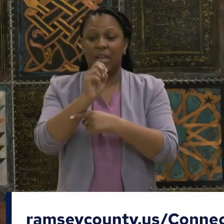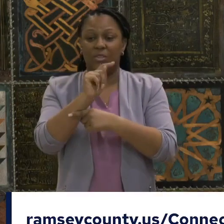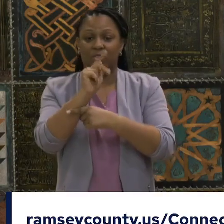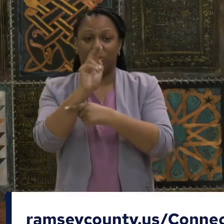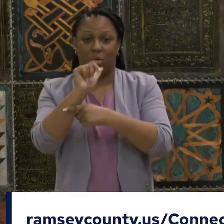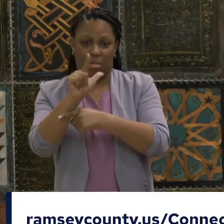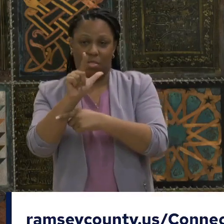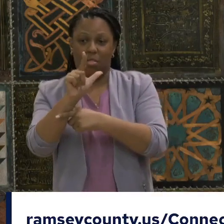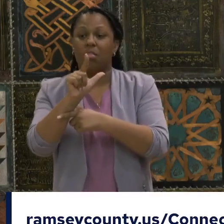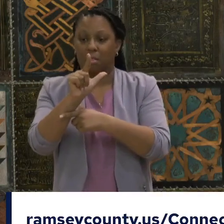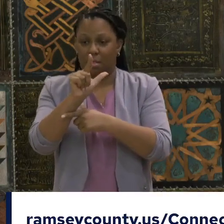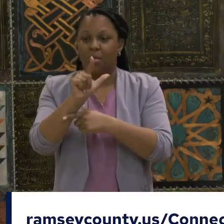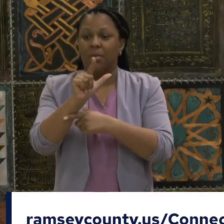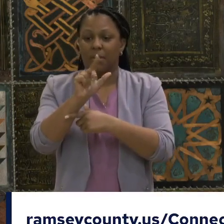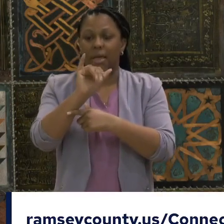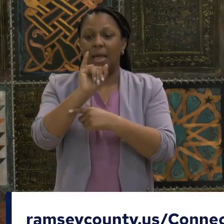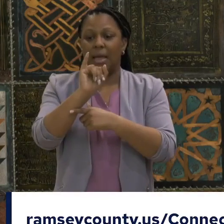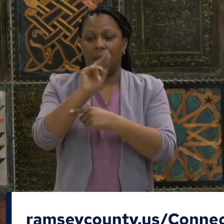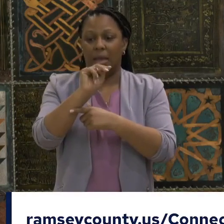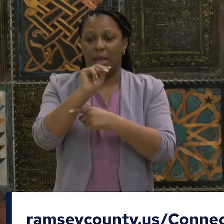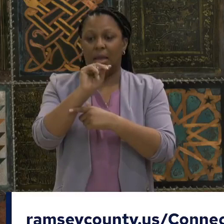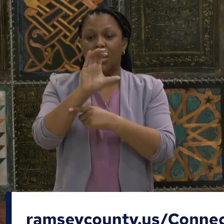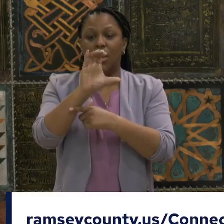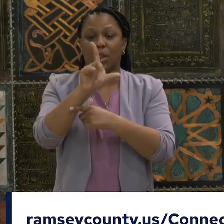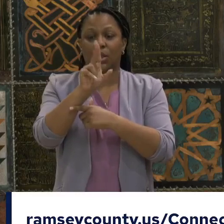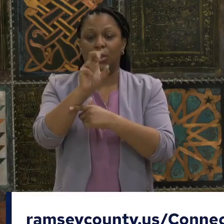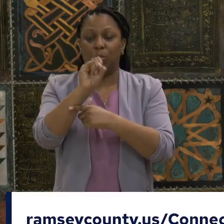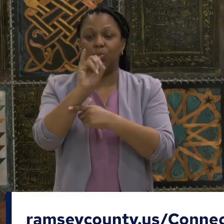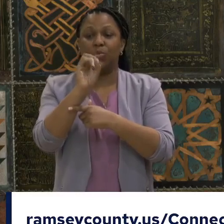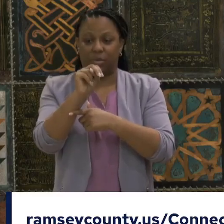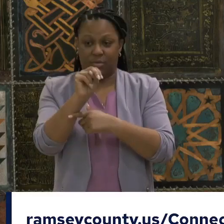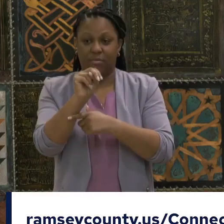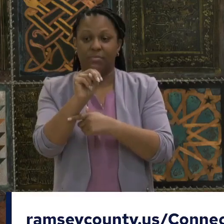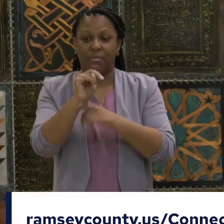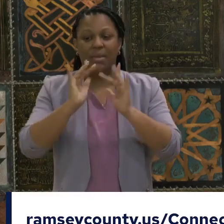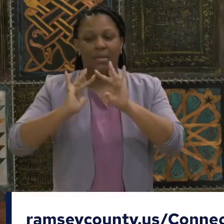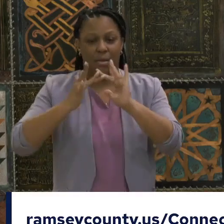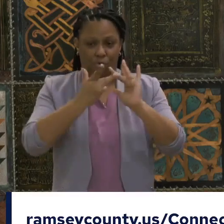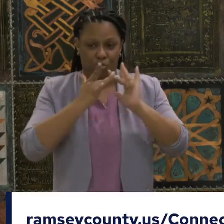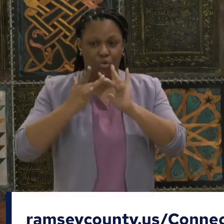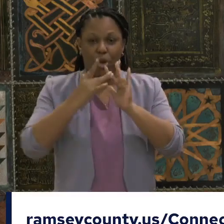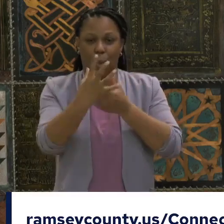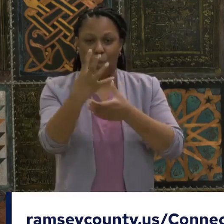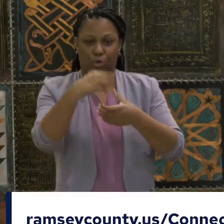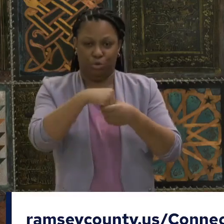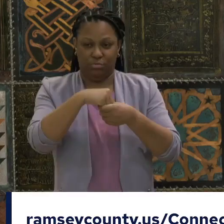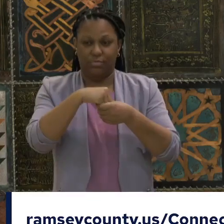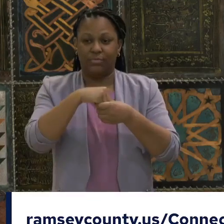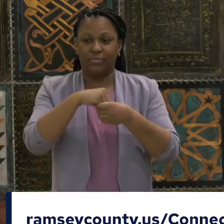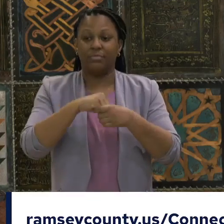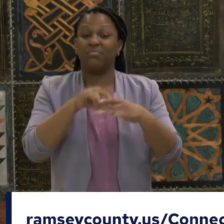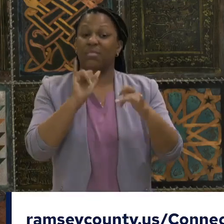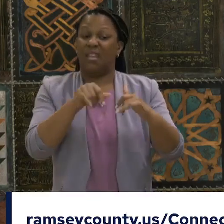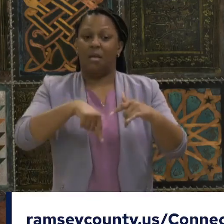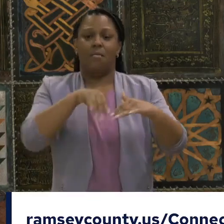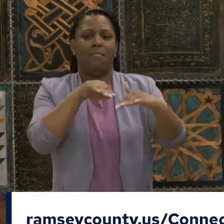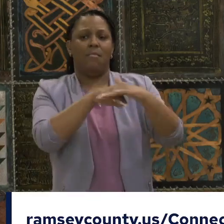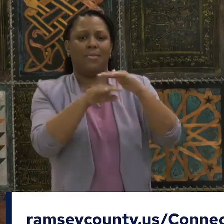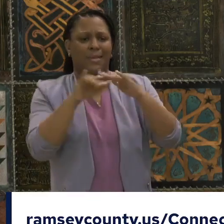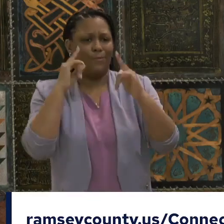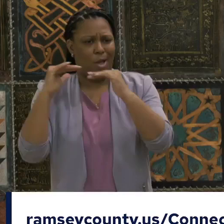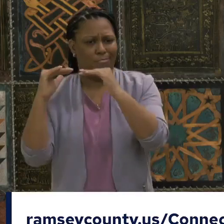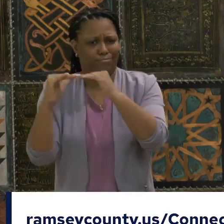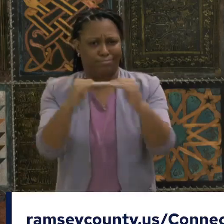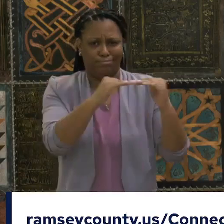I think many of us are tired of talking about COVID, but it really was an opportunity for us as a community to see where there are